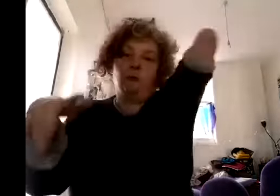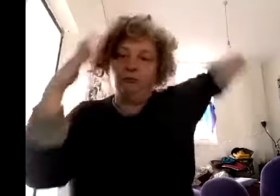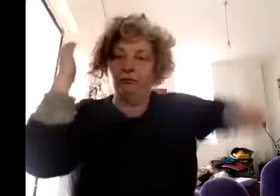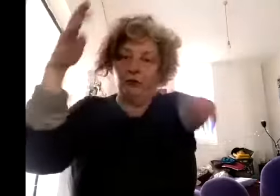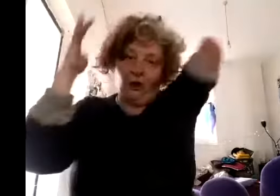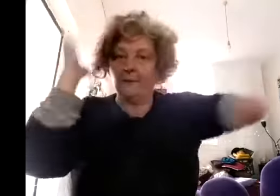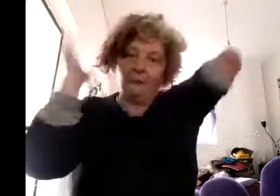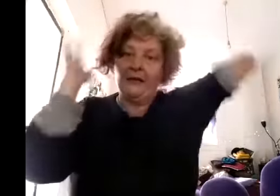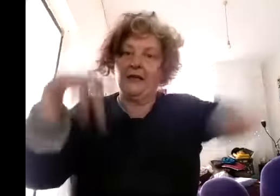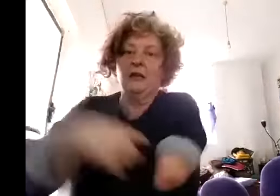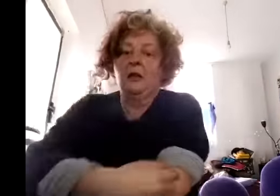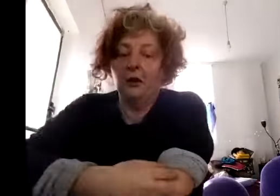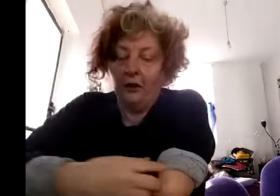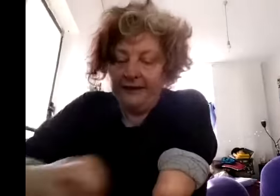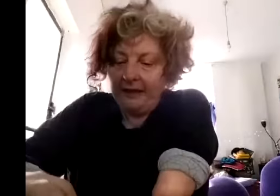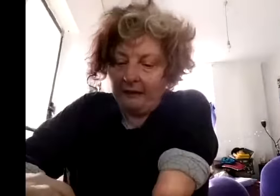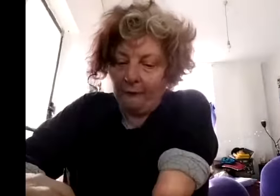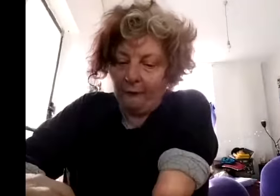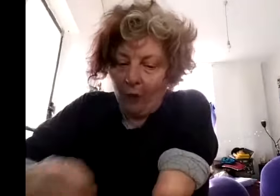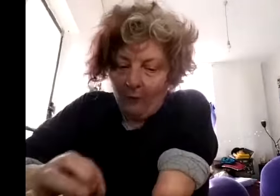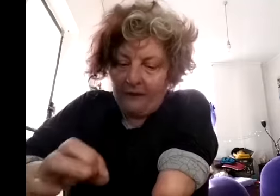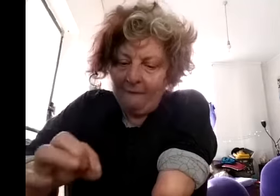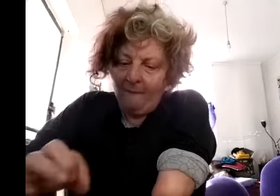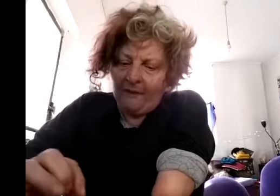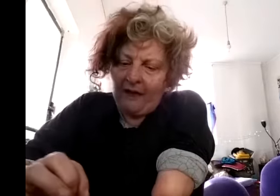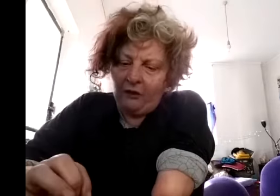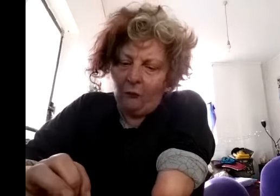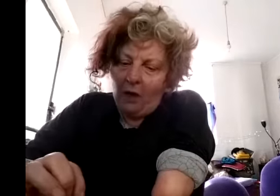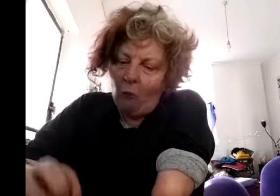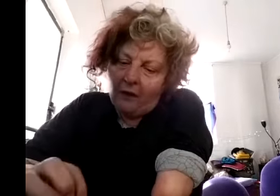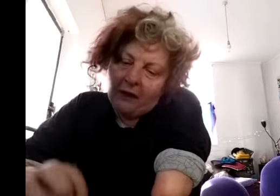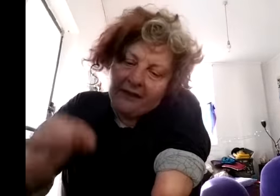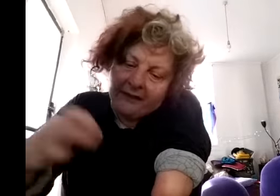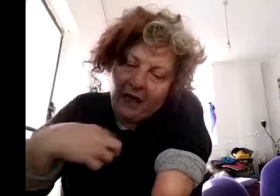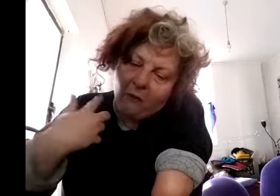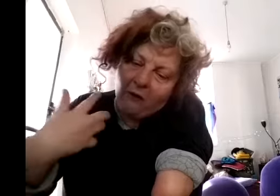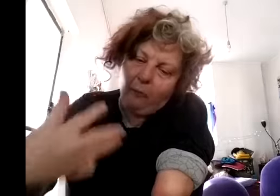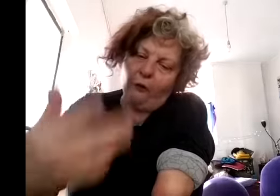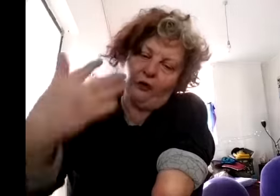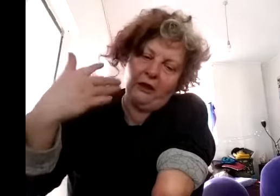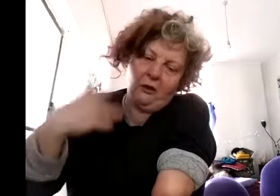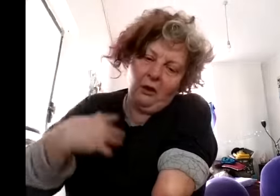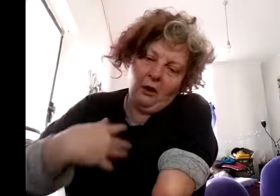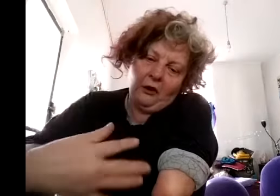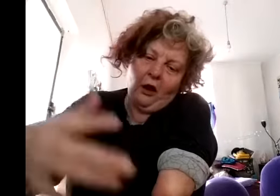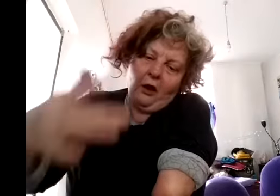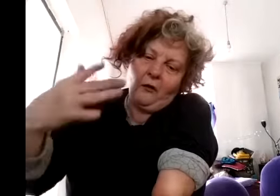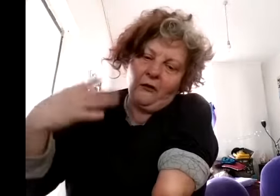you know something completely you know disconnected from it and and and what is are we pushing you know the